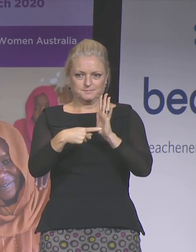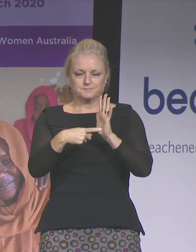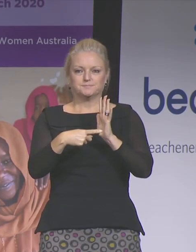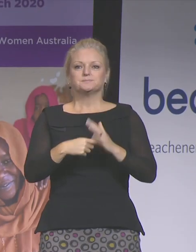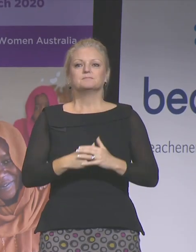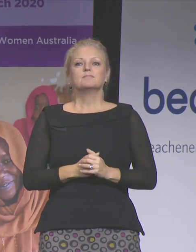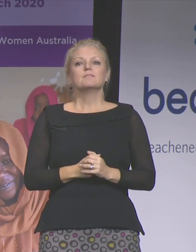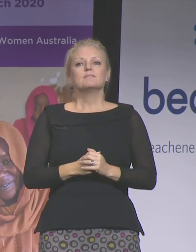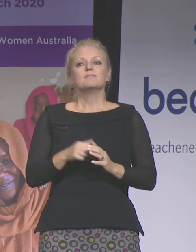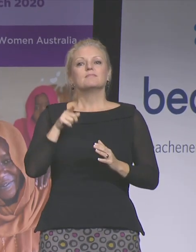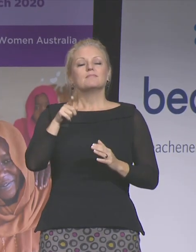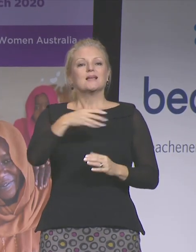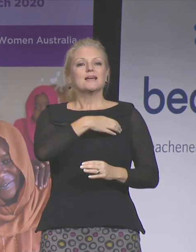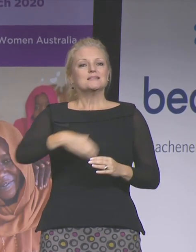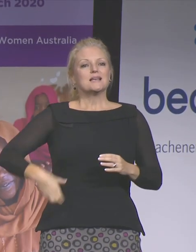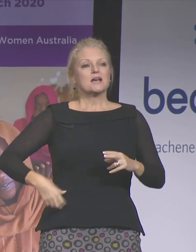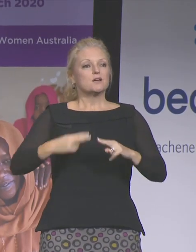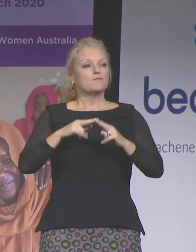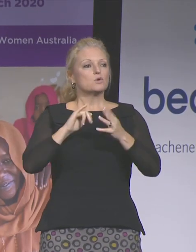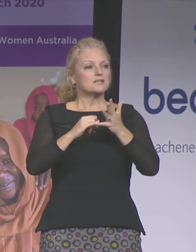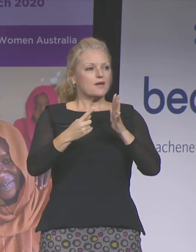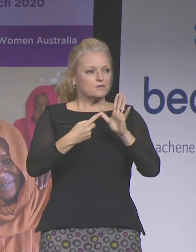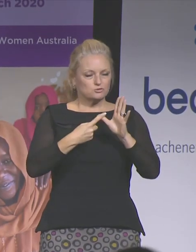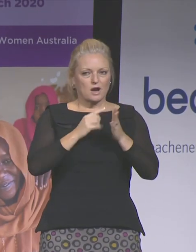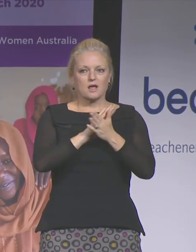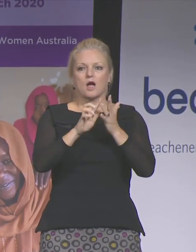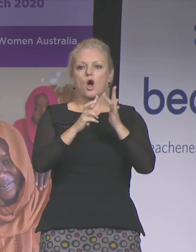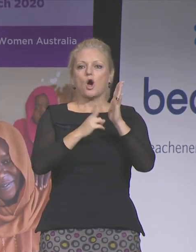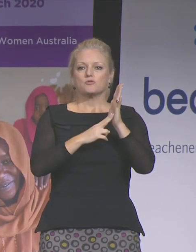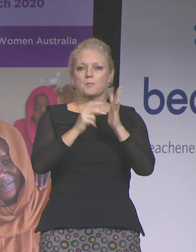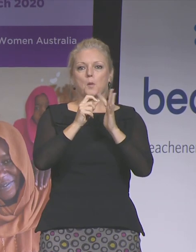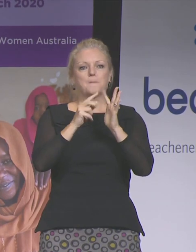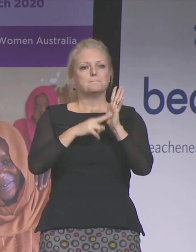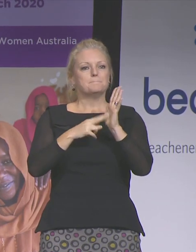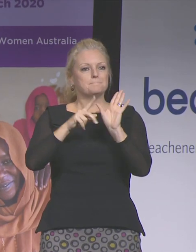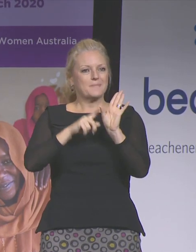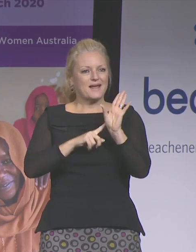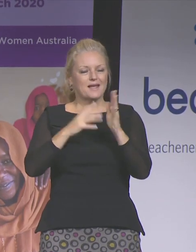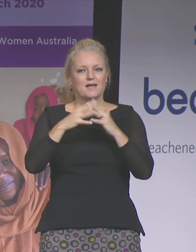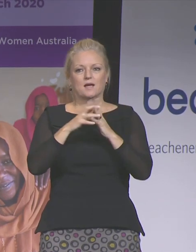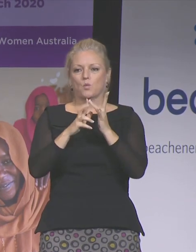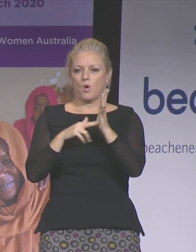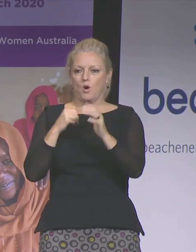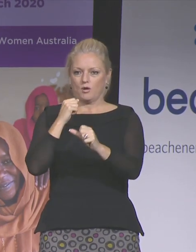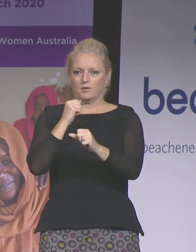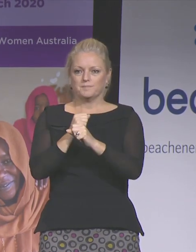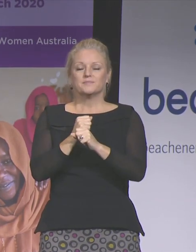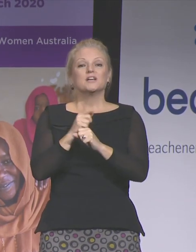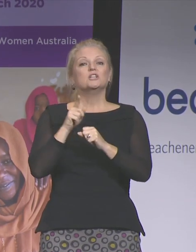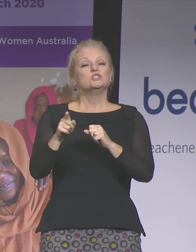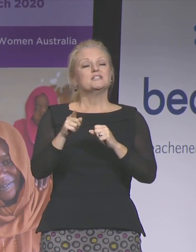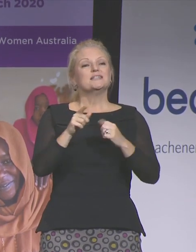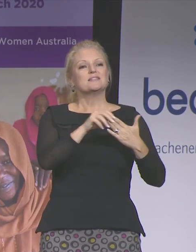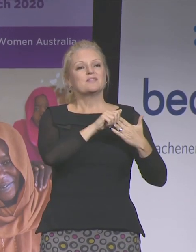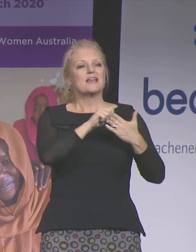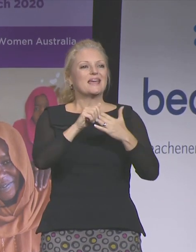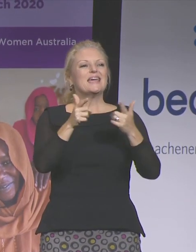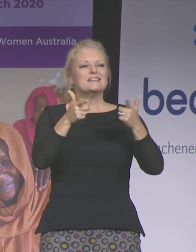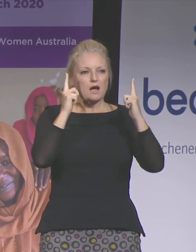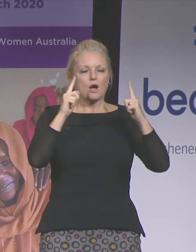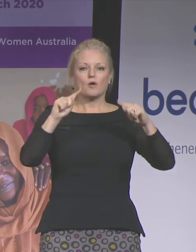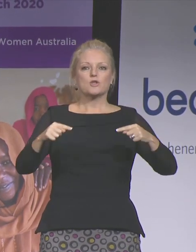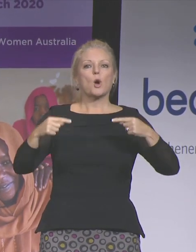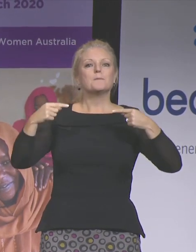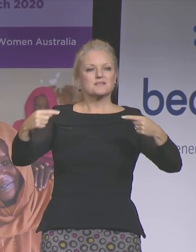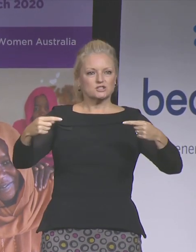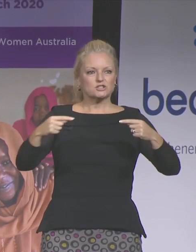She is the Senator for South Australia, the Honourable Penny Wong. Now Penny is the Leader of the Opposition in the Senate, she is the Shadow Minister for Foreign